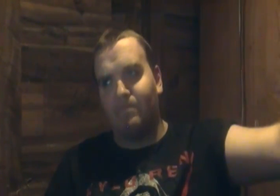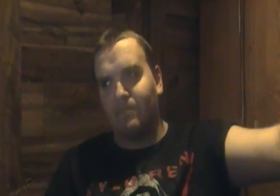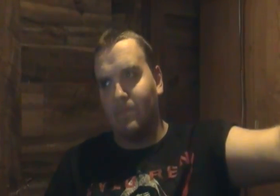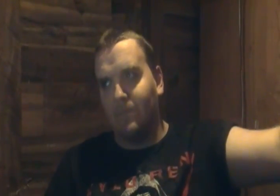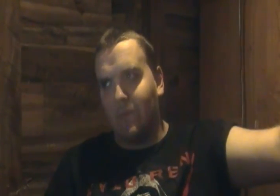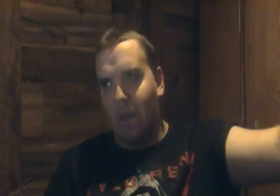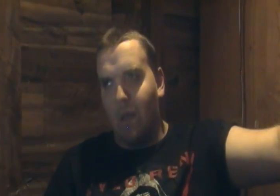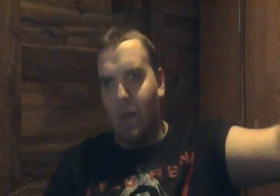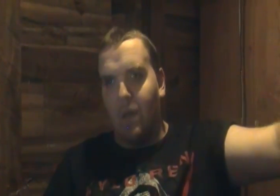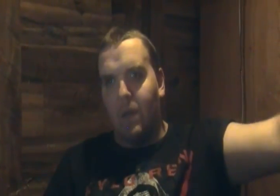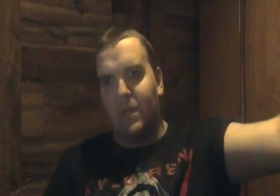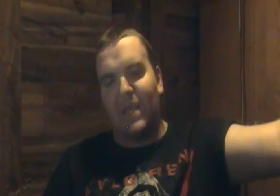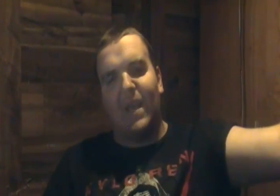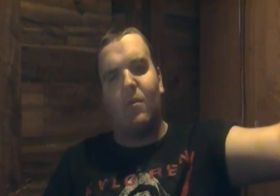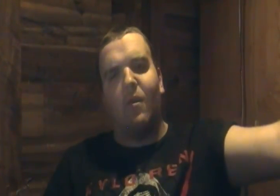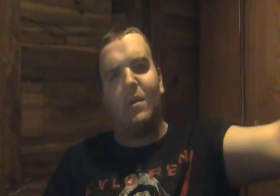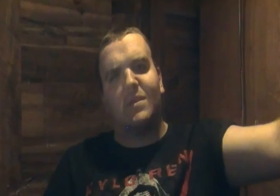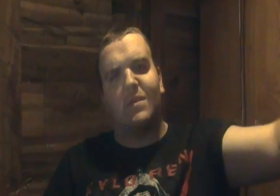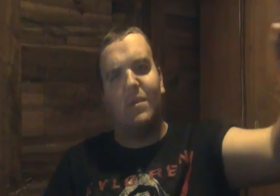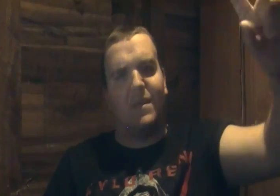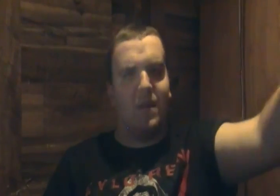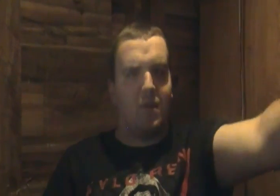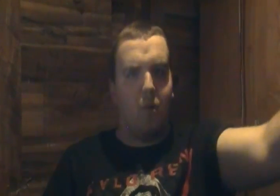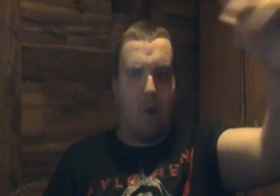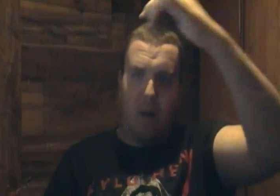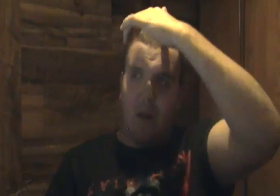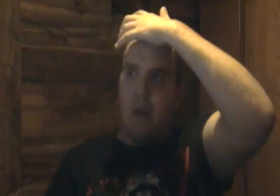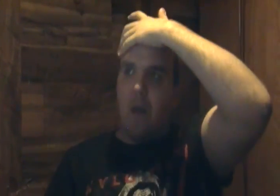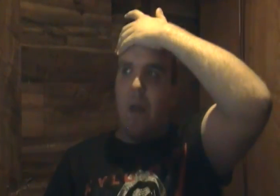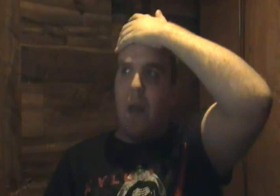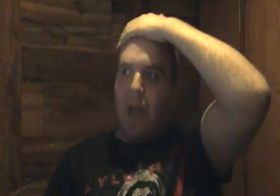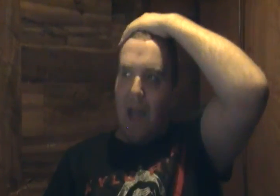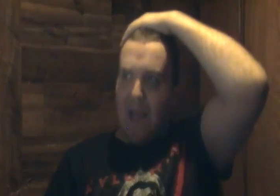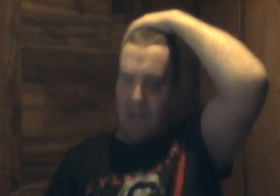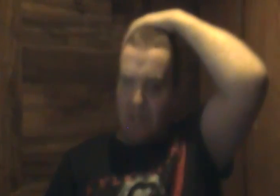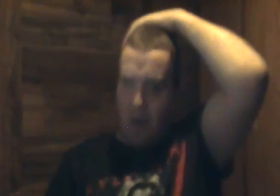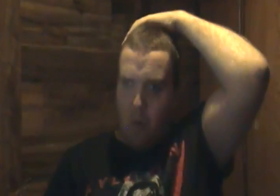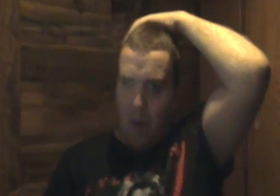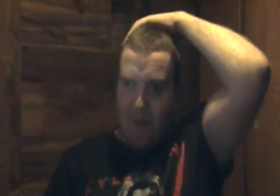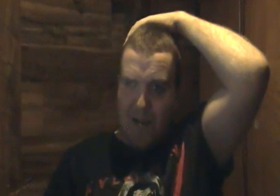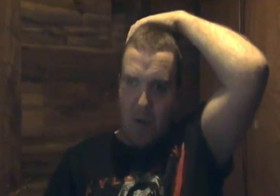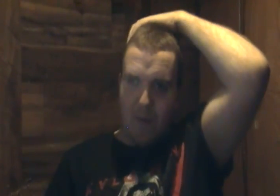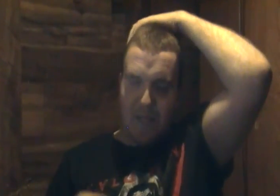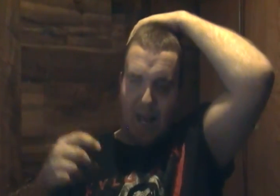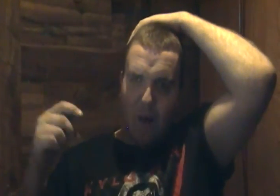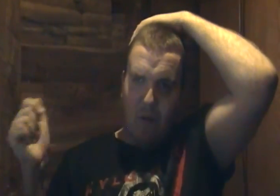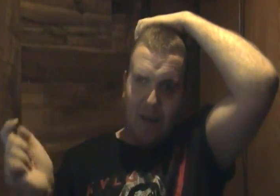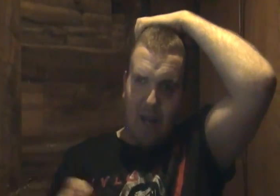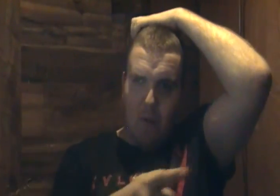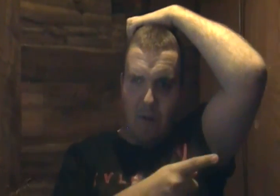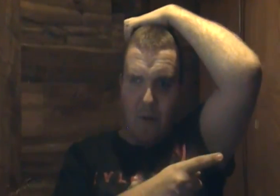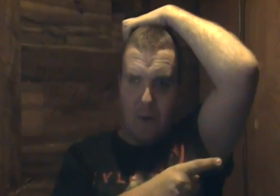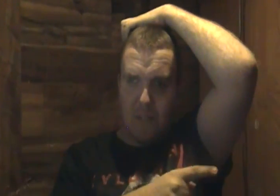to get across to this other door and so what they do is they go they go across